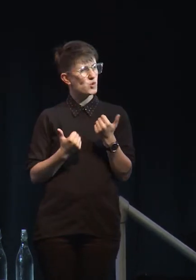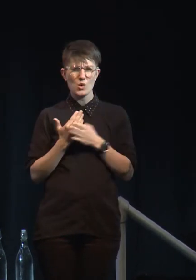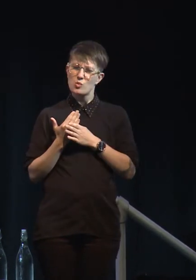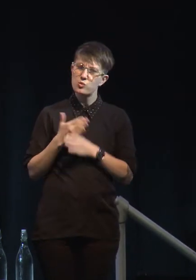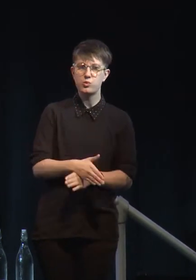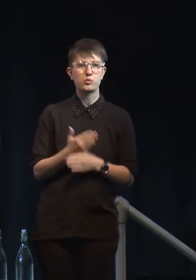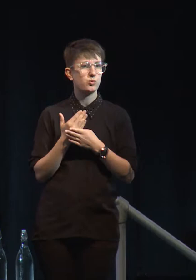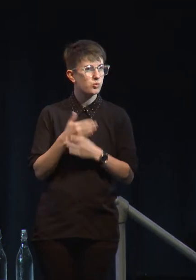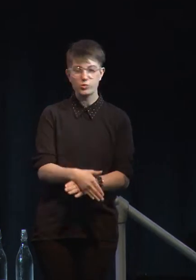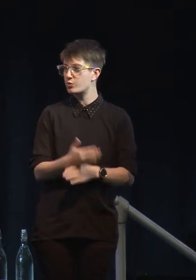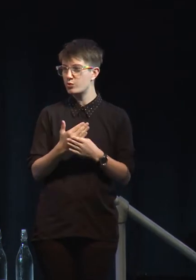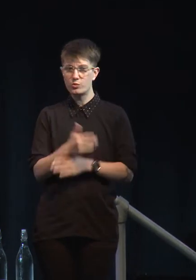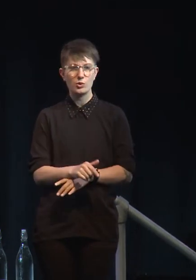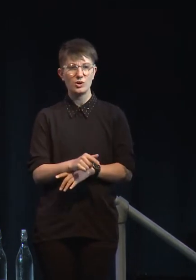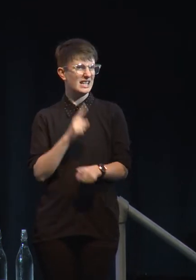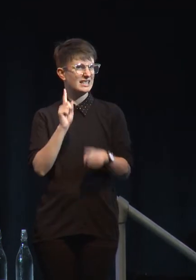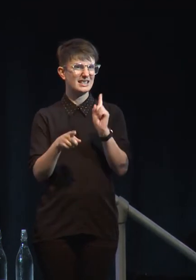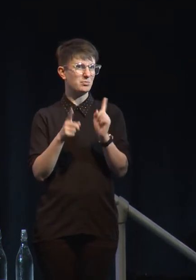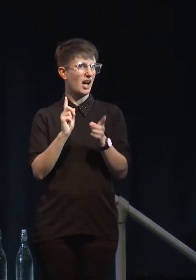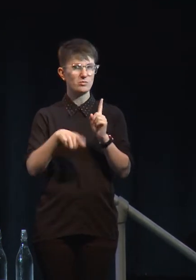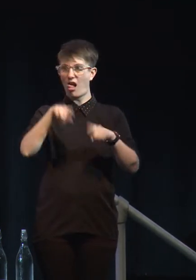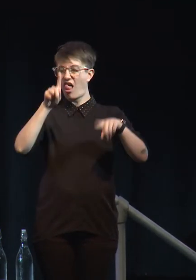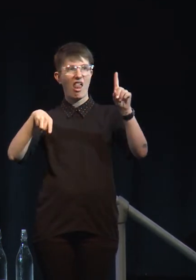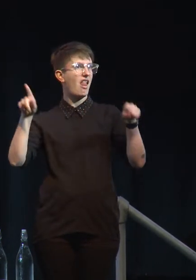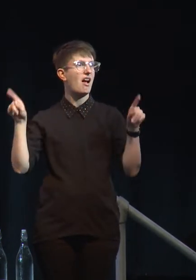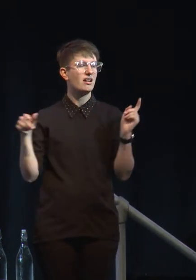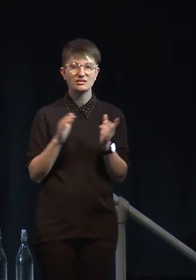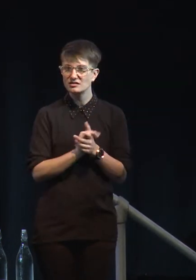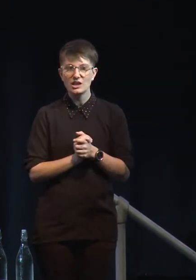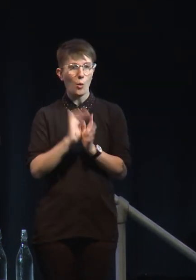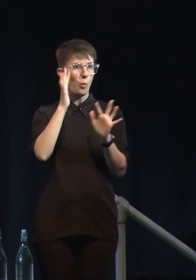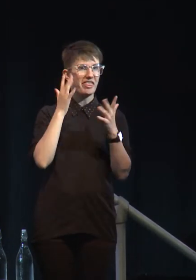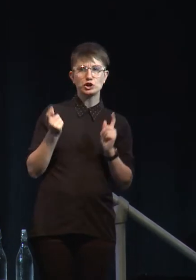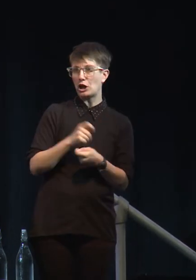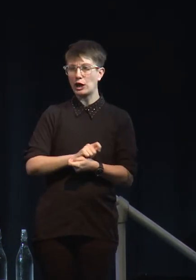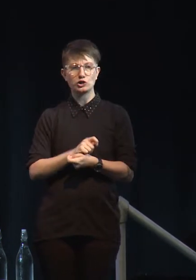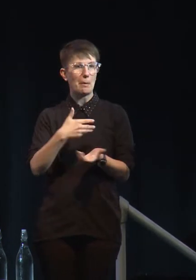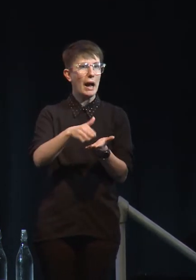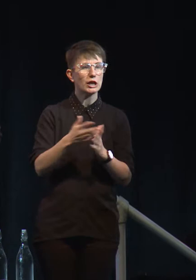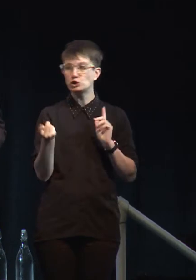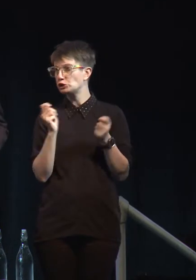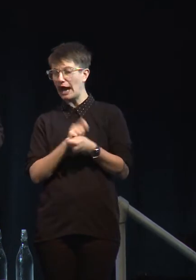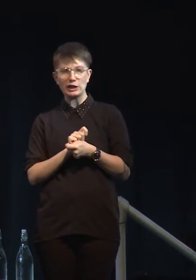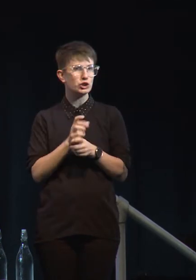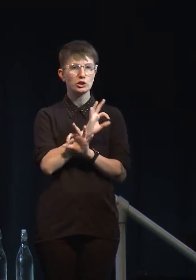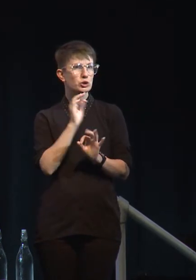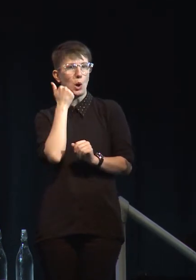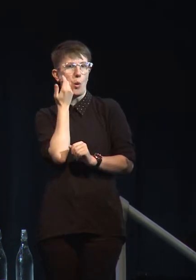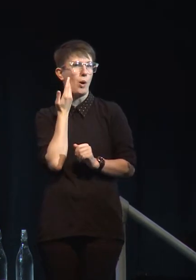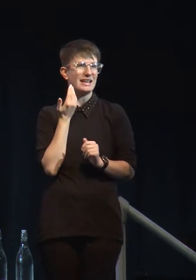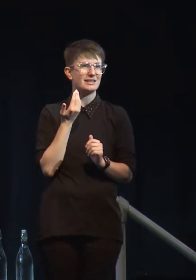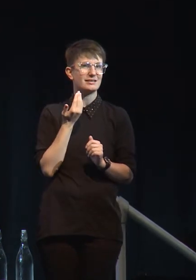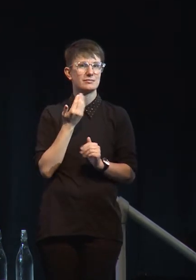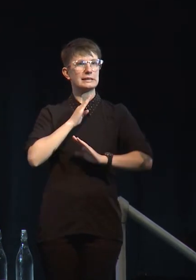can have bad harvests. Markets change. Weather patterns change. You know, so we're very sympathetic to farmers,